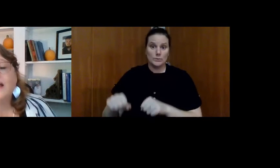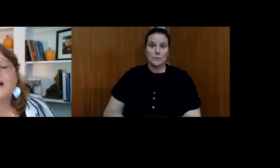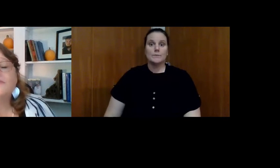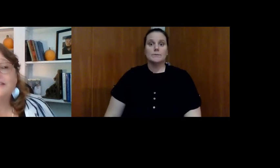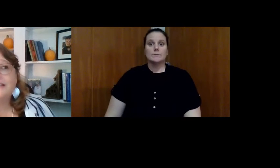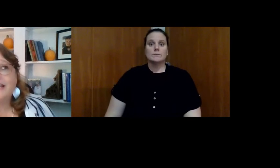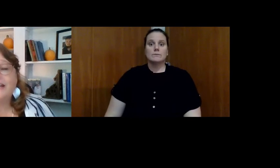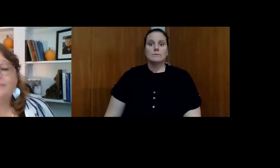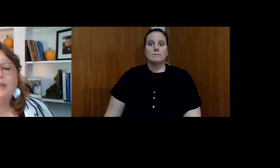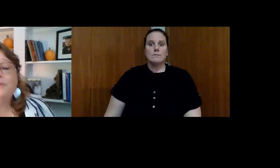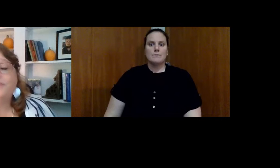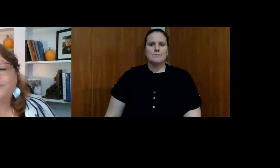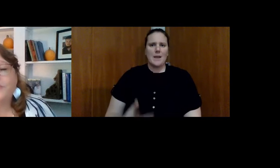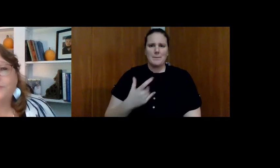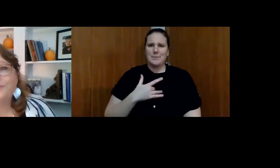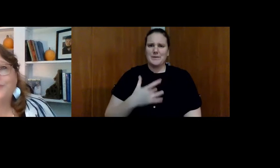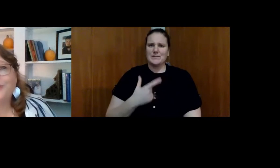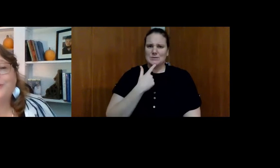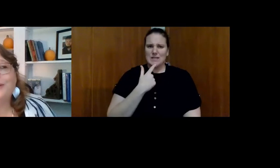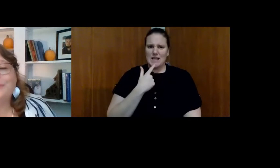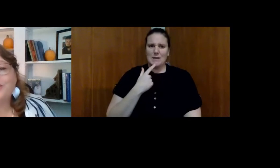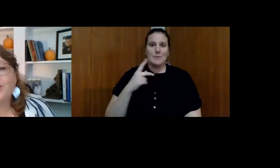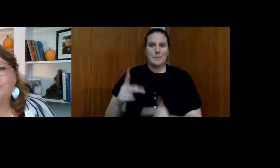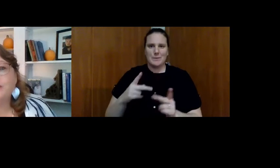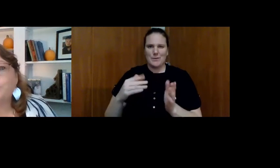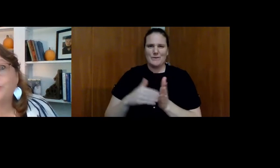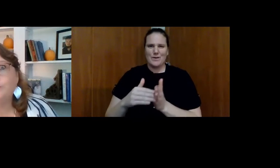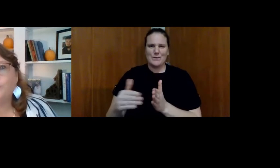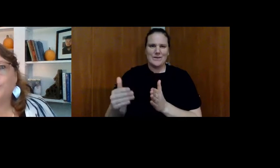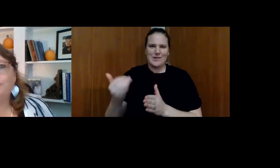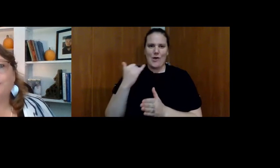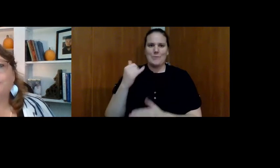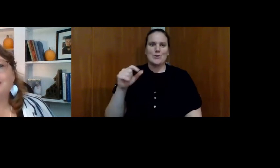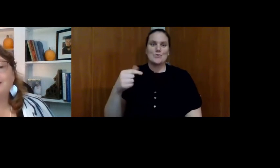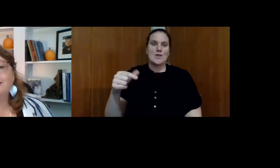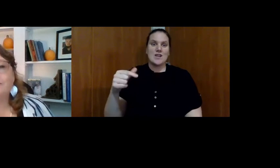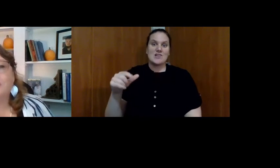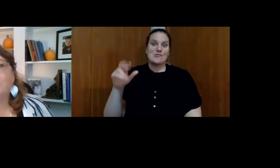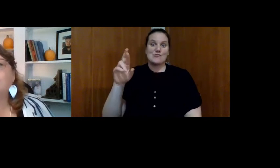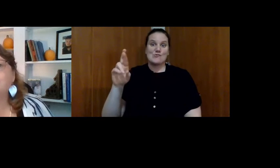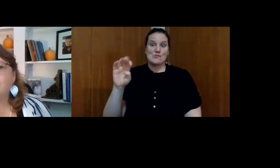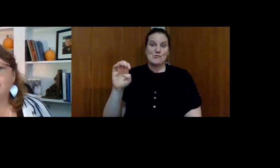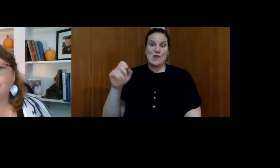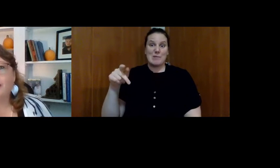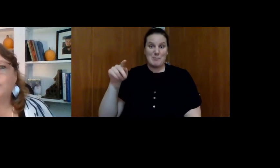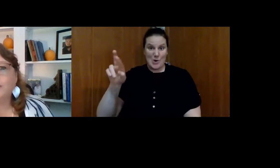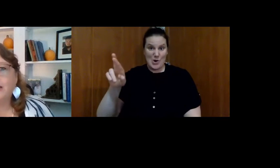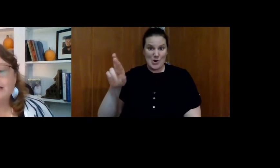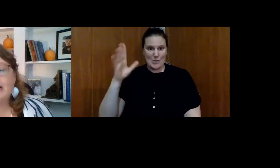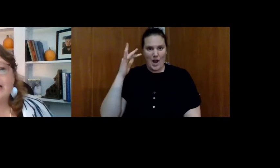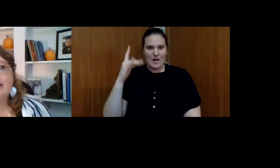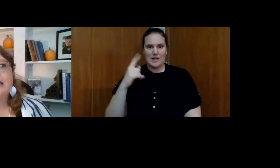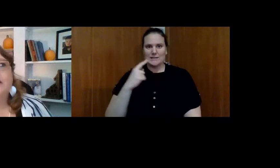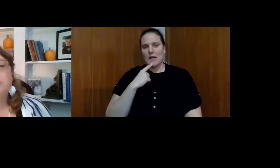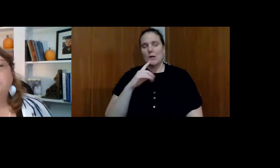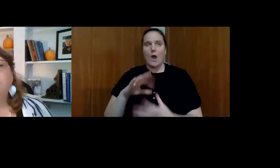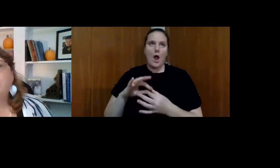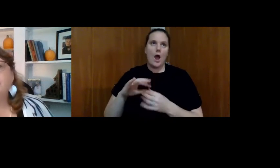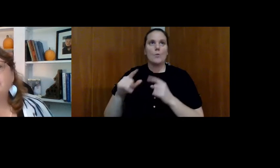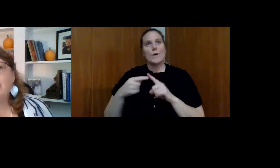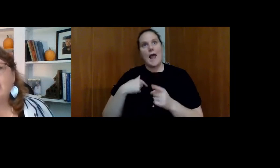I often say people frequently will call me the green reaper because I'm always talking about when I die.